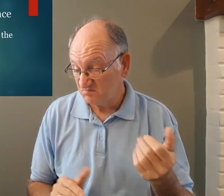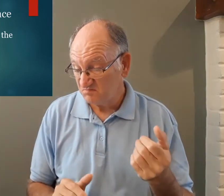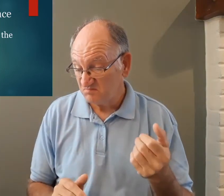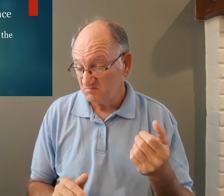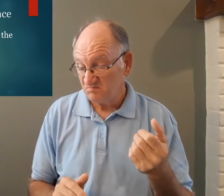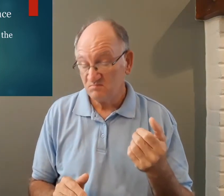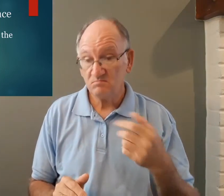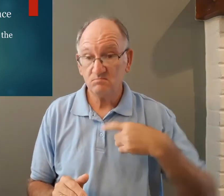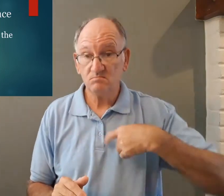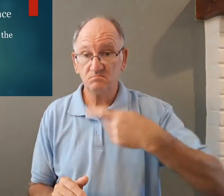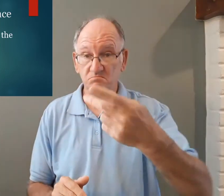for example